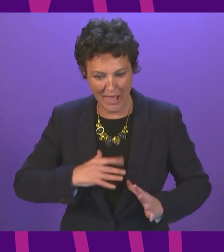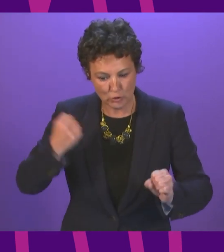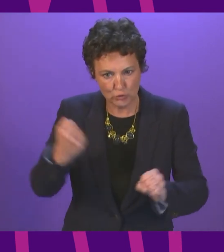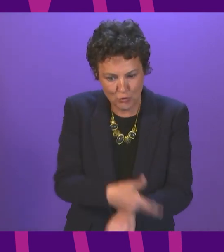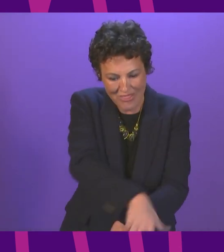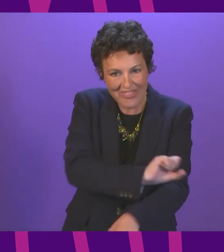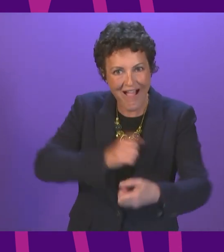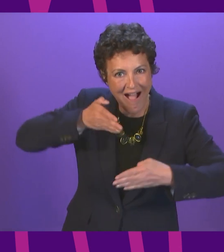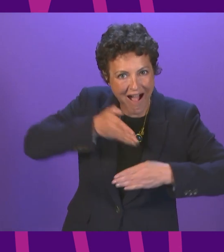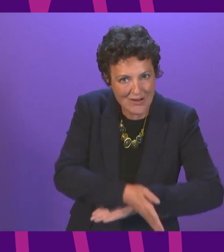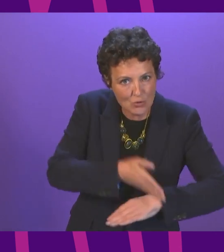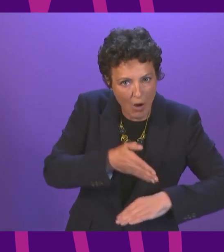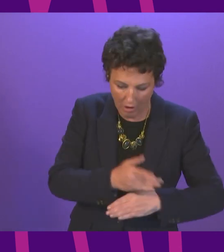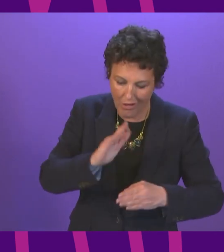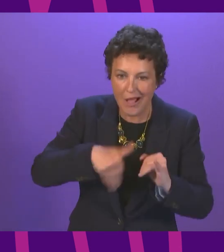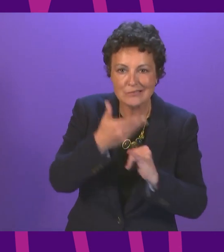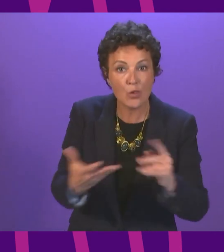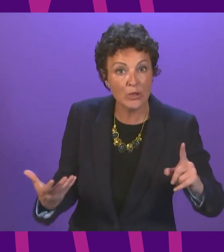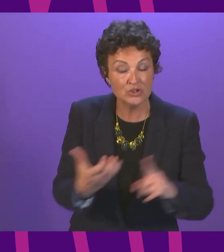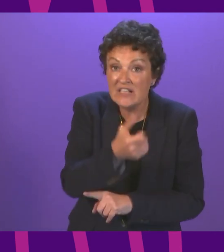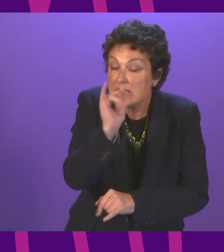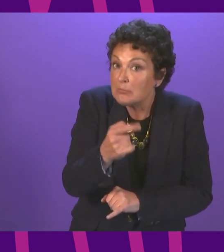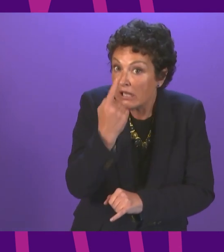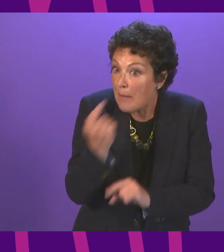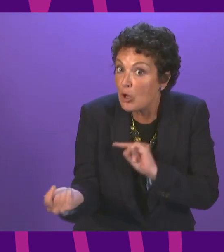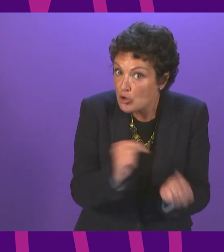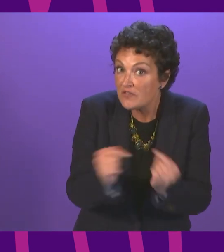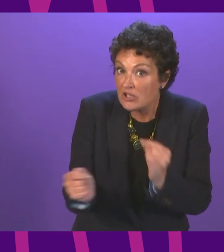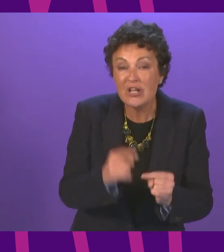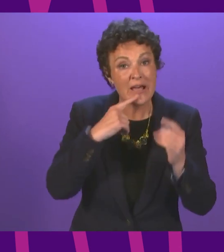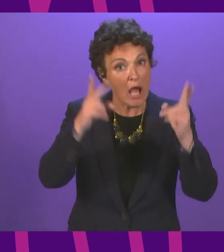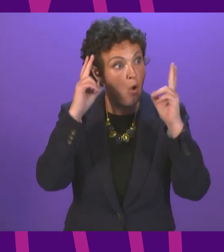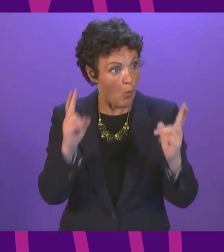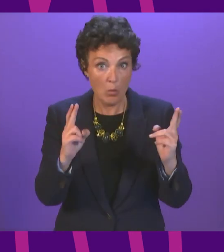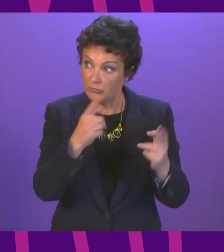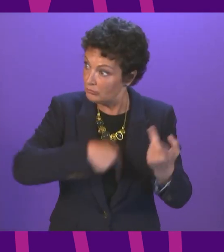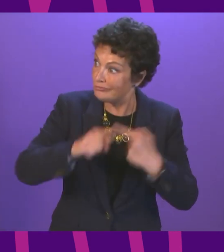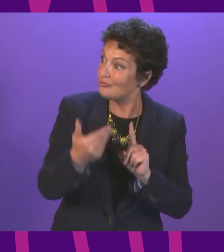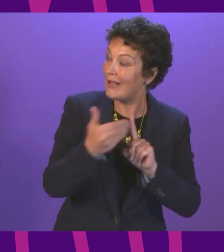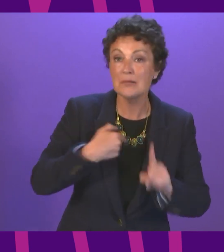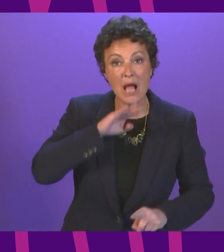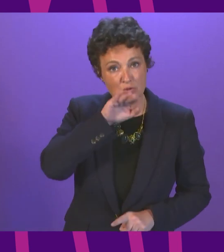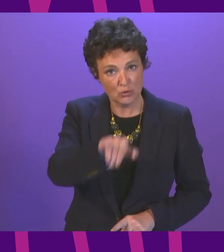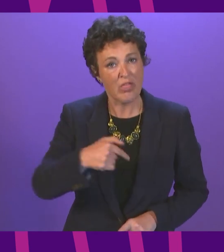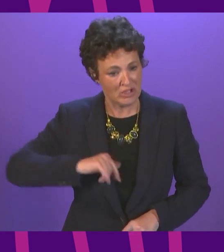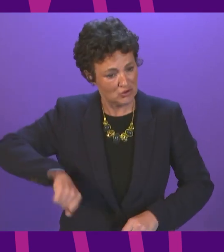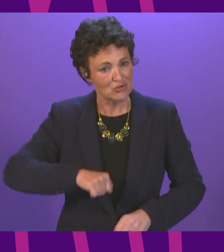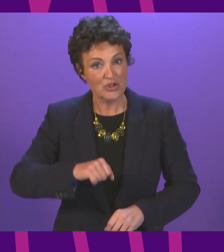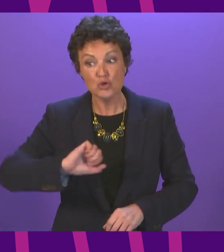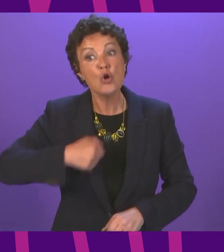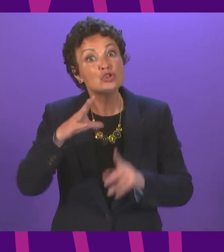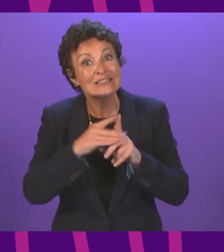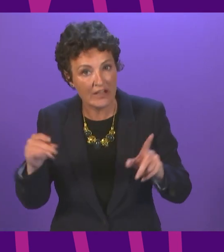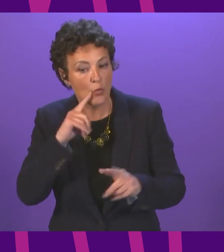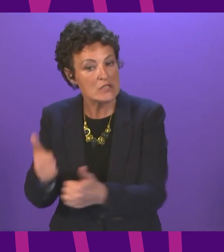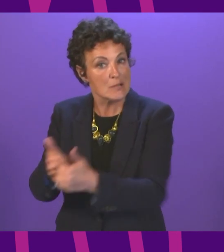harder, it is often controversial, but I hope this question, as I say, and the tone of it, I really welcome, it signals a change of heart from the Scottish Conservatives.